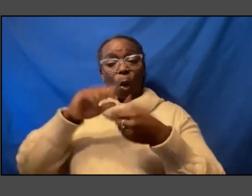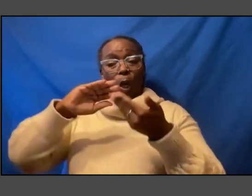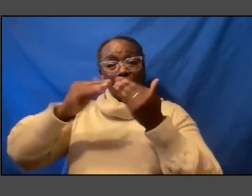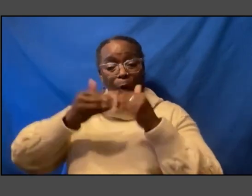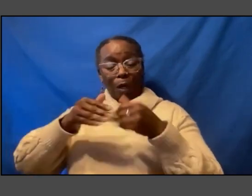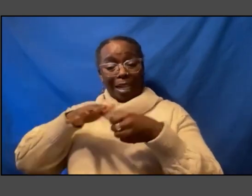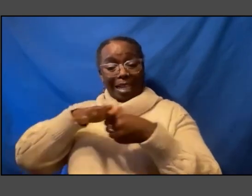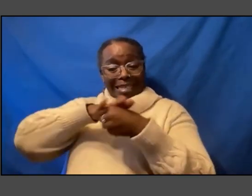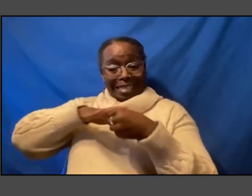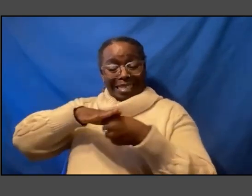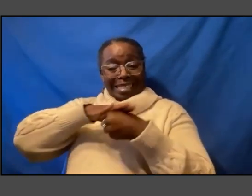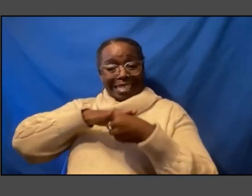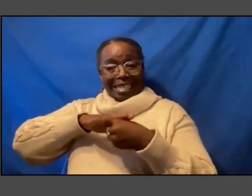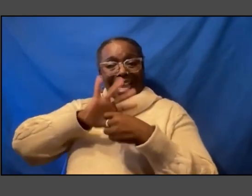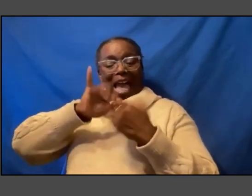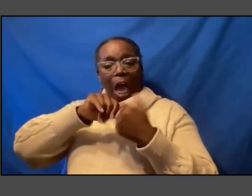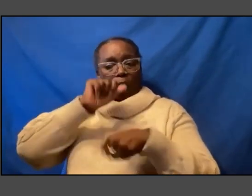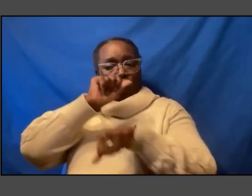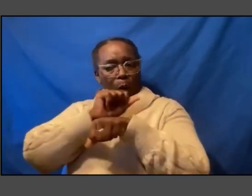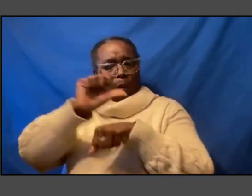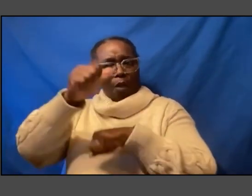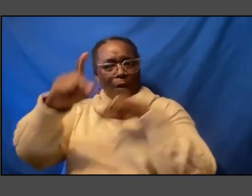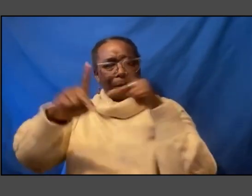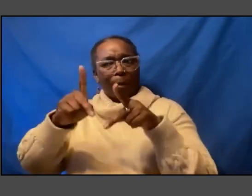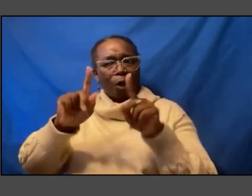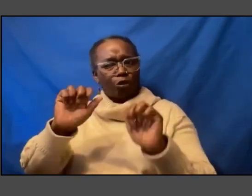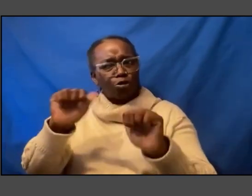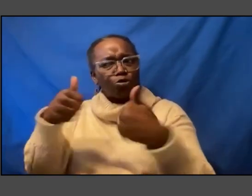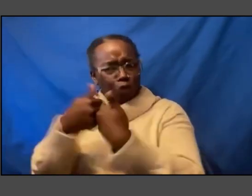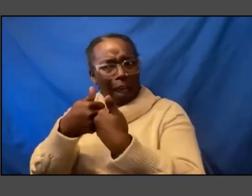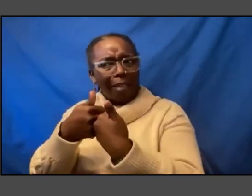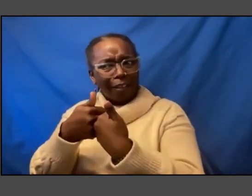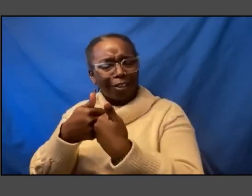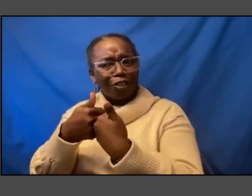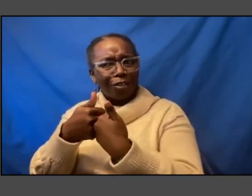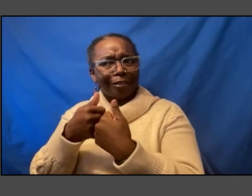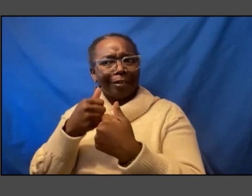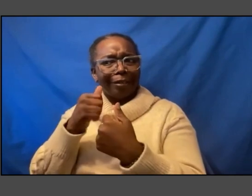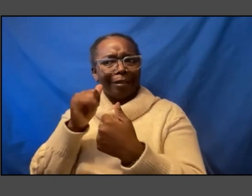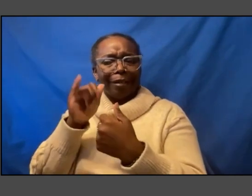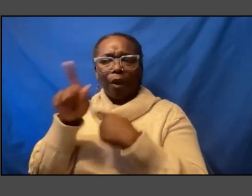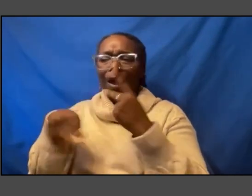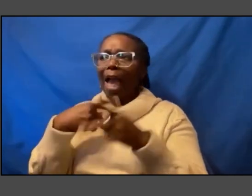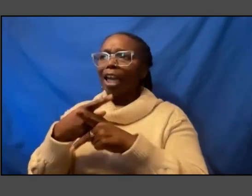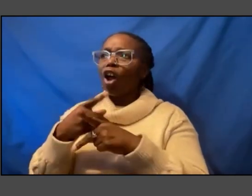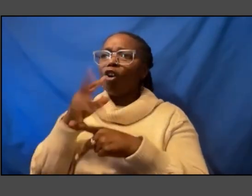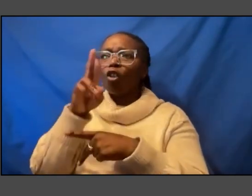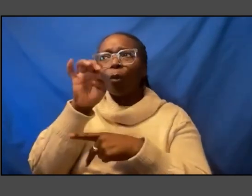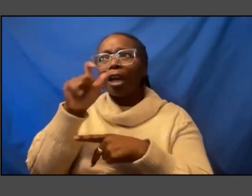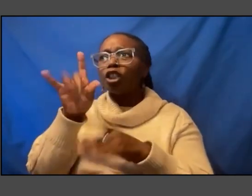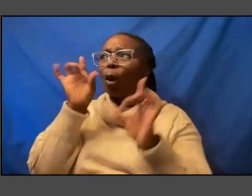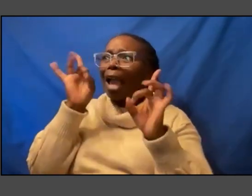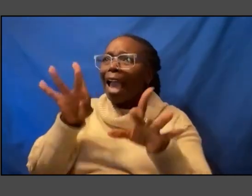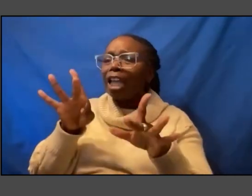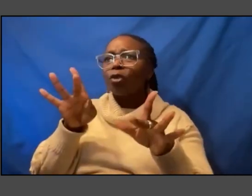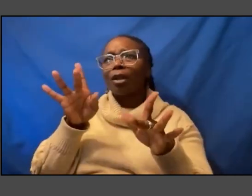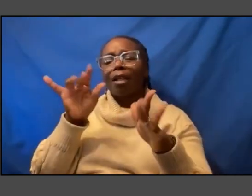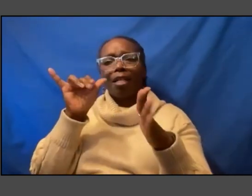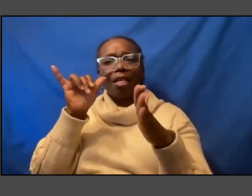work with others to challenge the kind of oh the racial hatred the hatreds that's that have been ripped out over the last